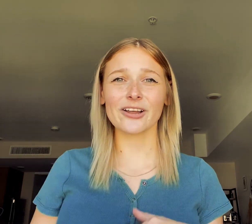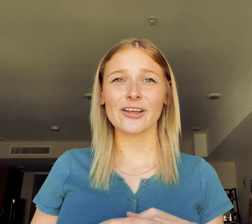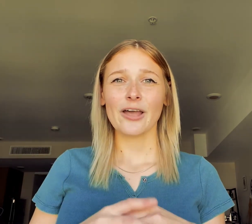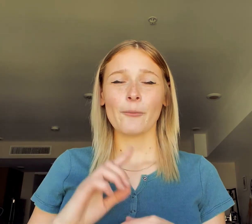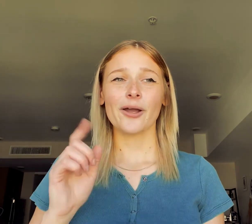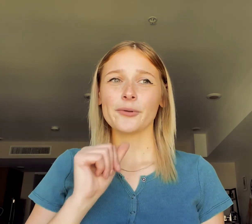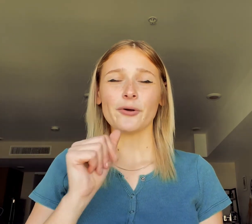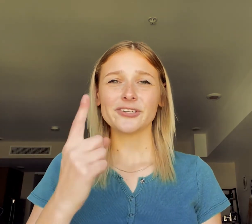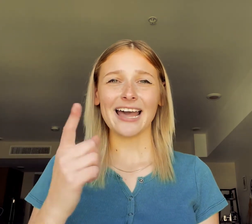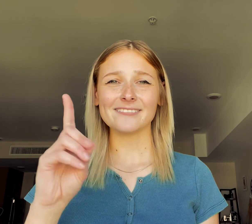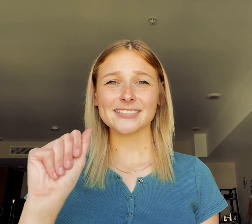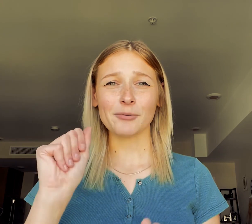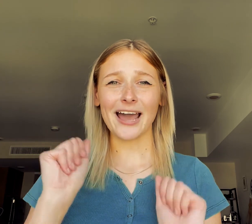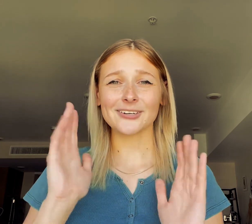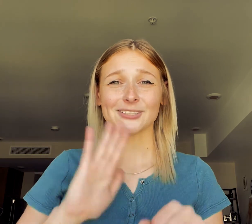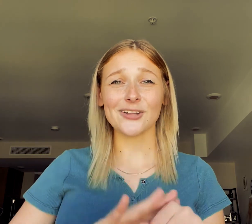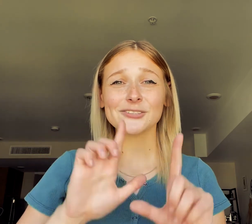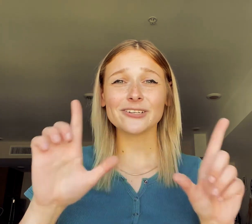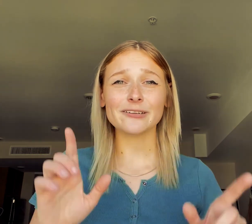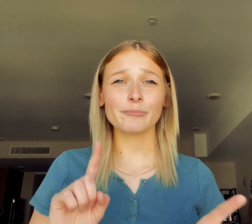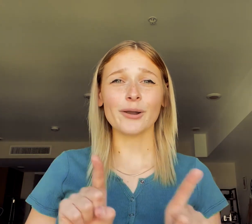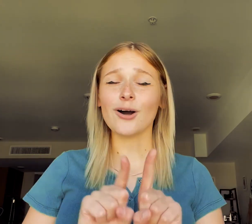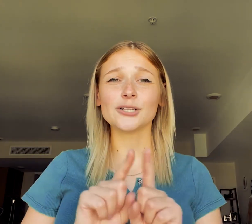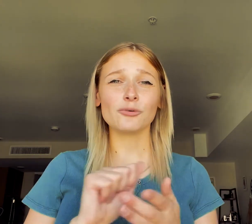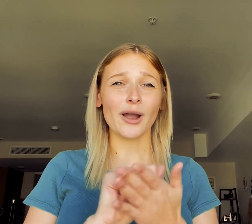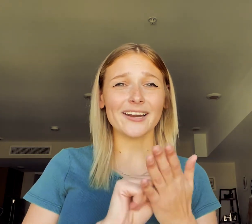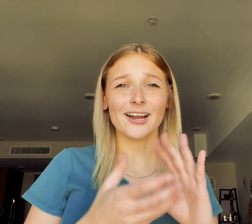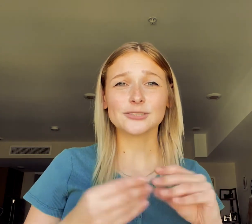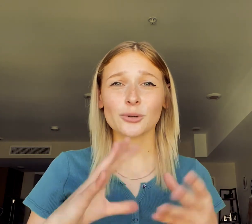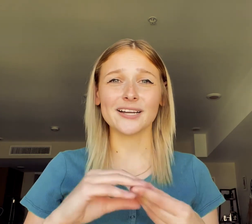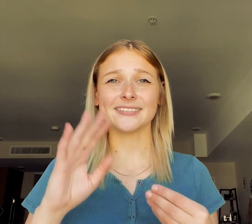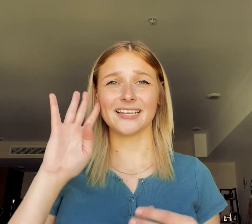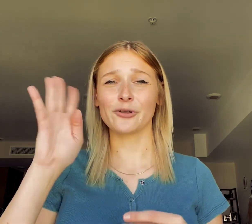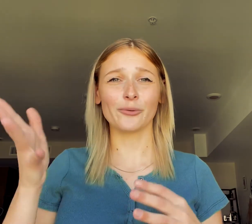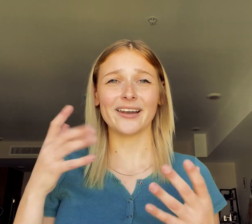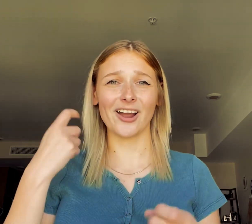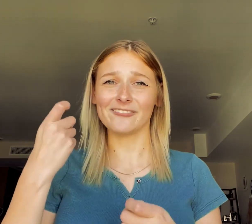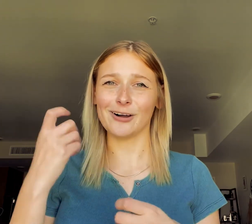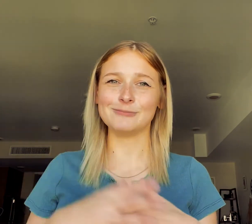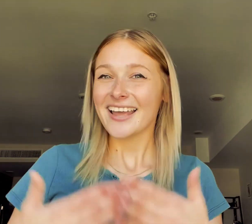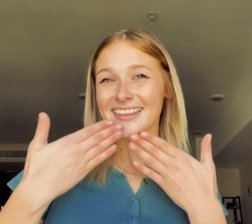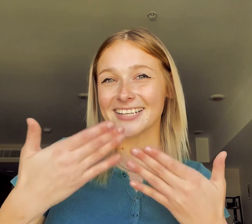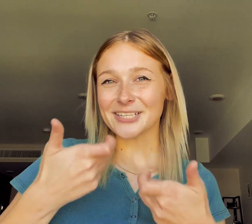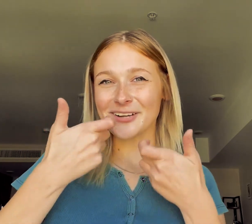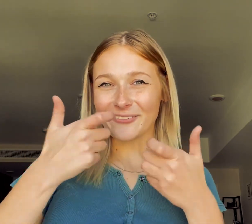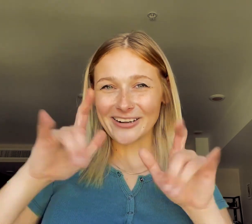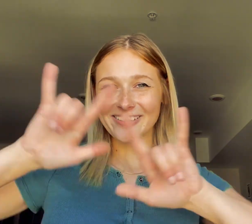where we don't just have disabled actors on screen, but also writing our stories and creating our films. Thank you so much for watching.